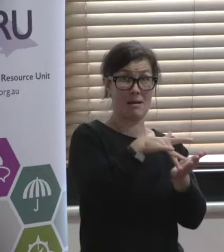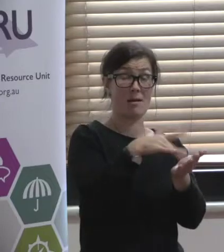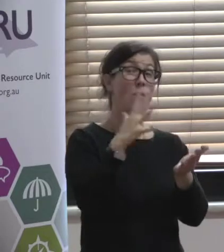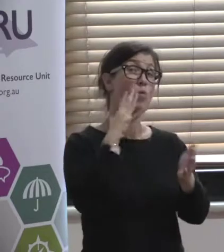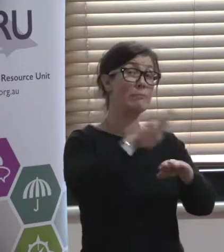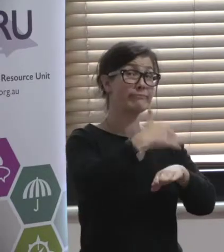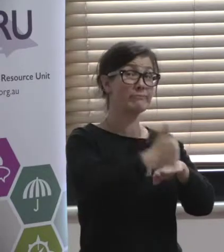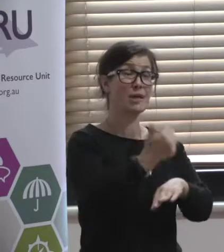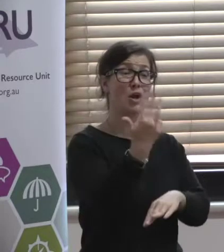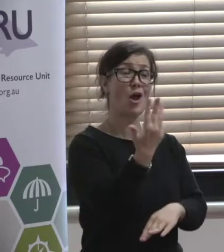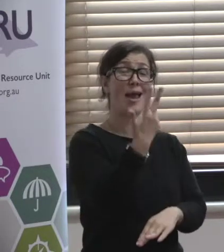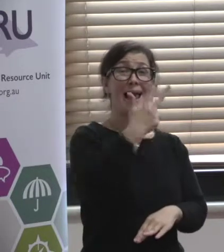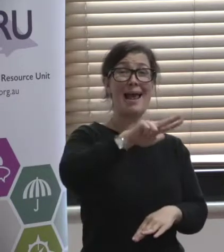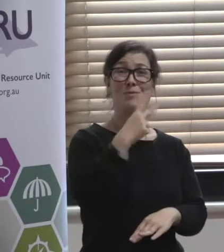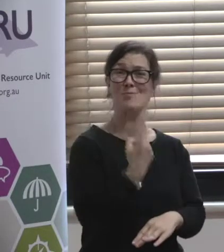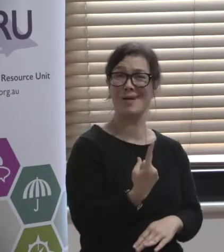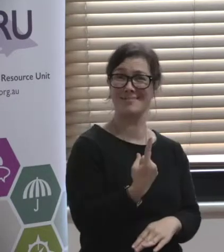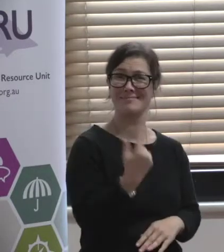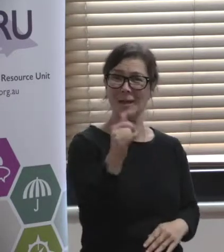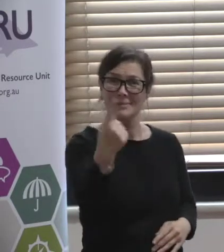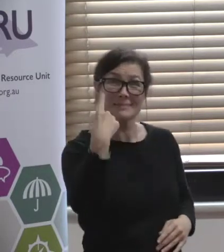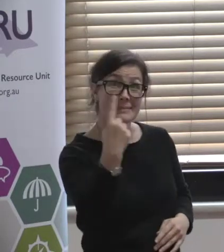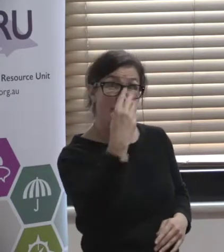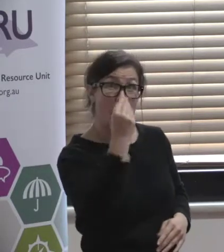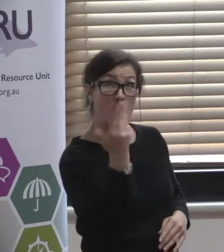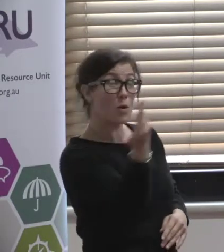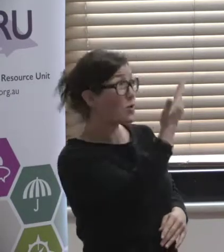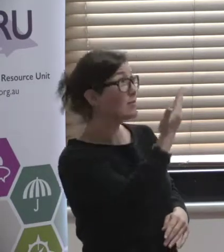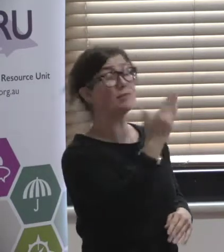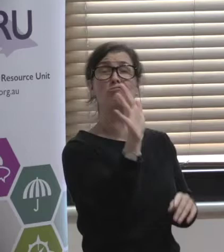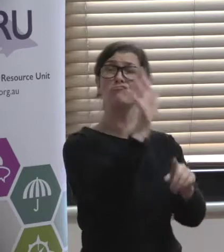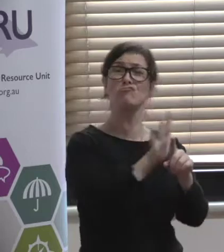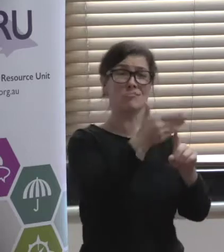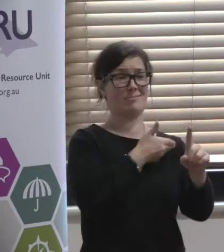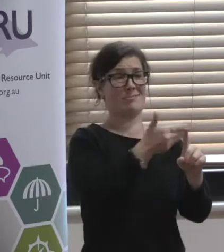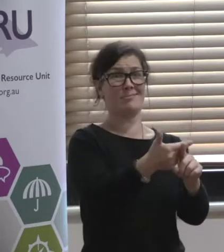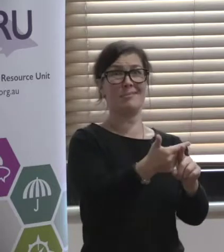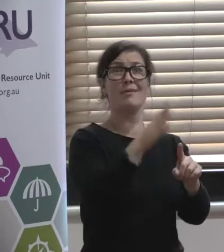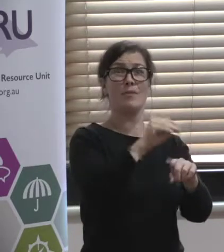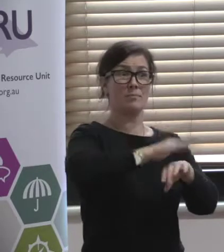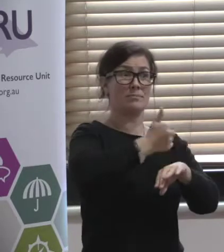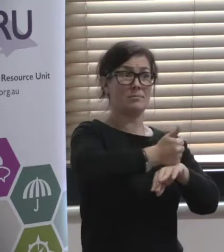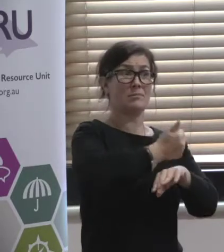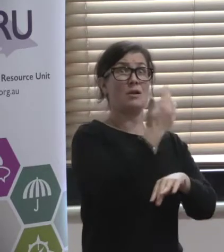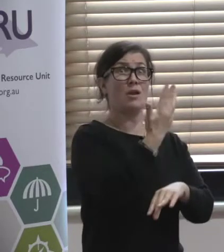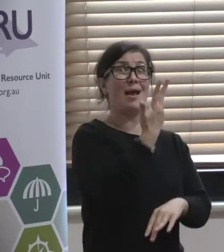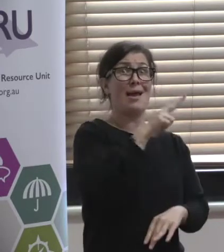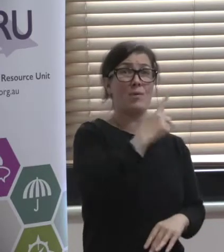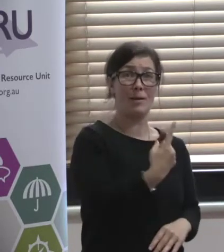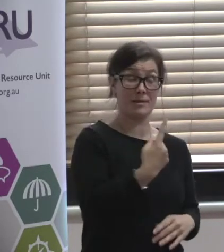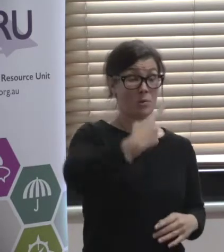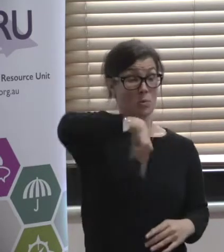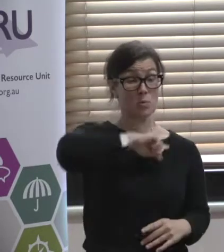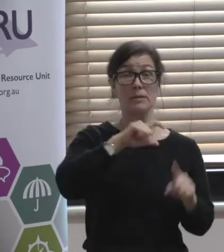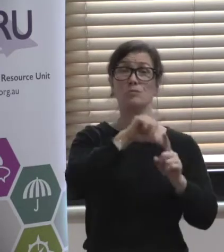1981. I don't know if you can see that photo but it's probably been around about that long. We conduct individual